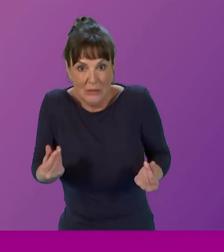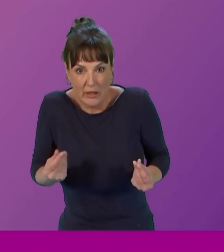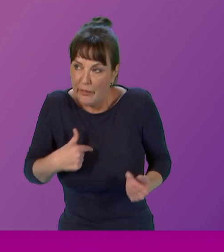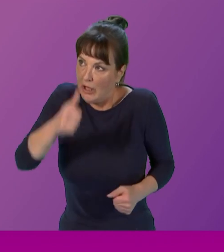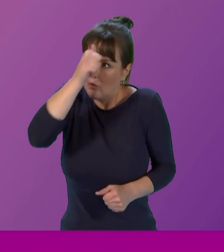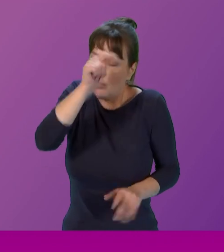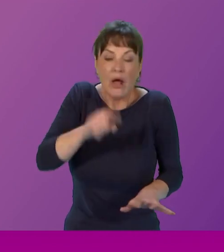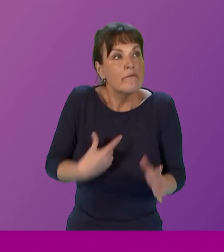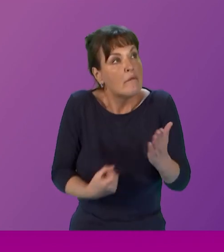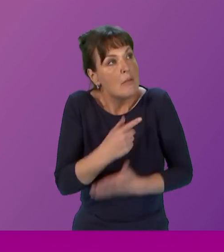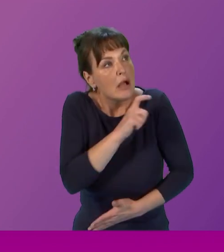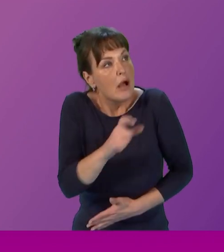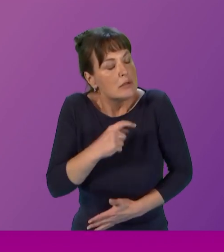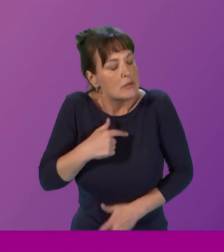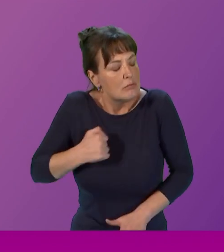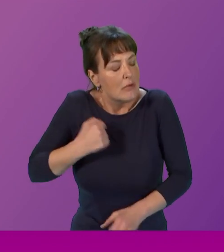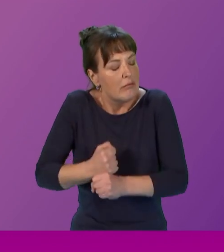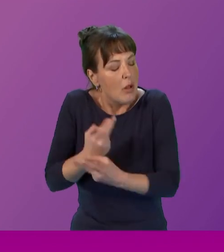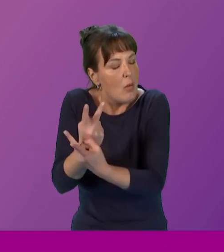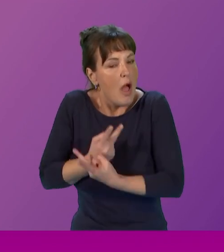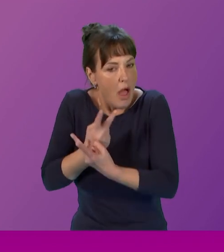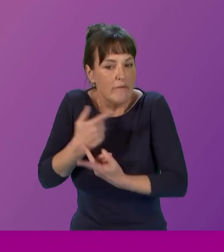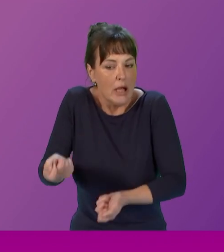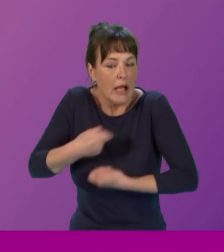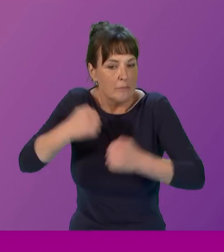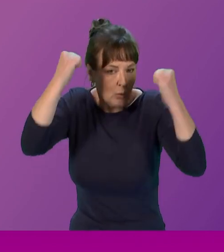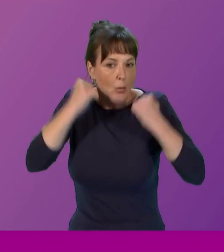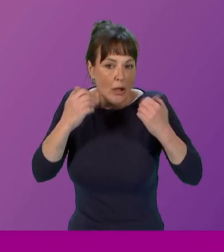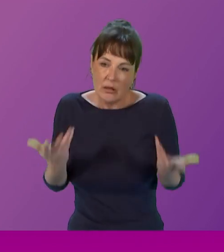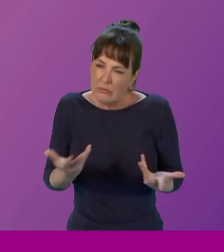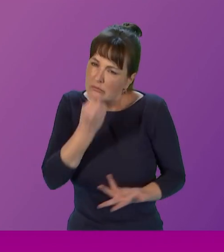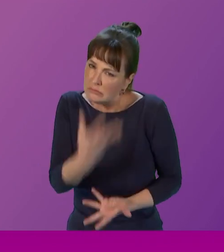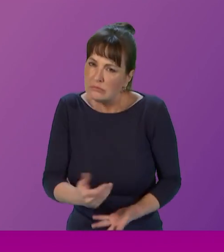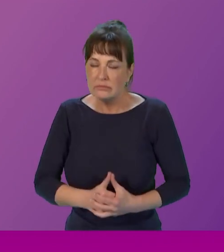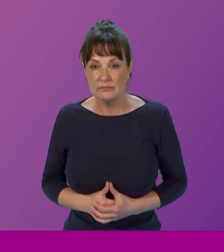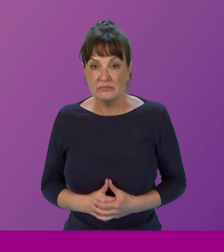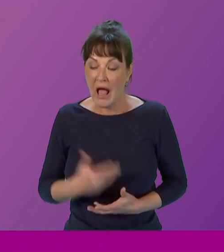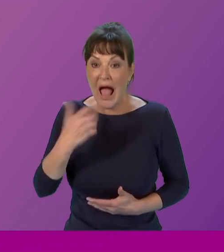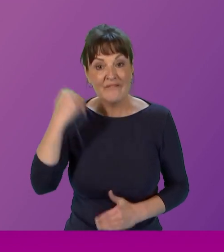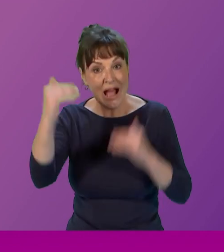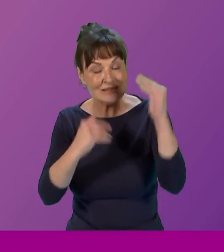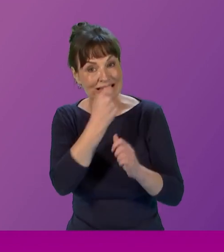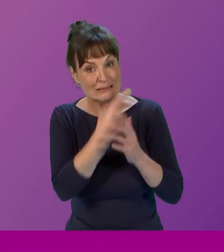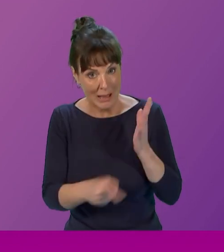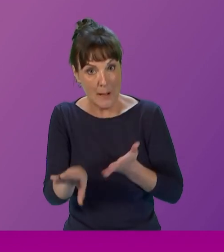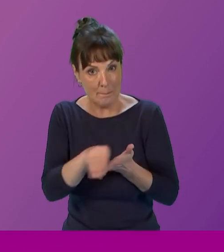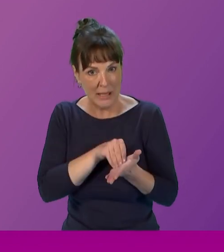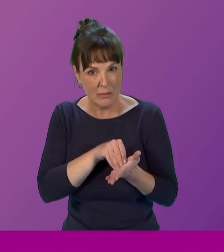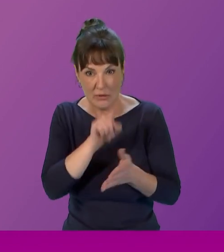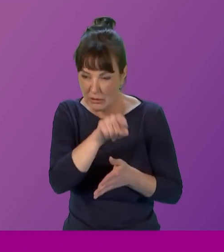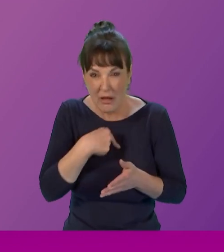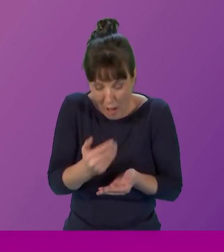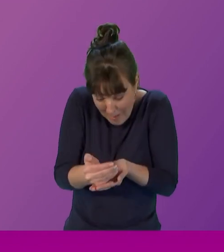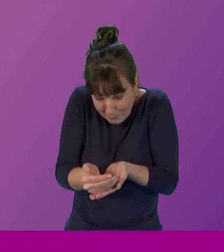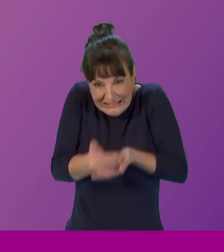that that is something that our government is supplying for them. We have the adult disability payment, protected